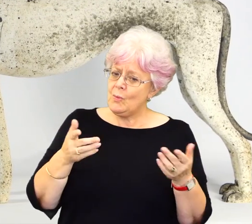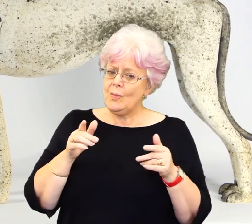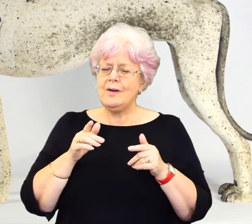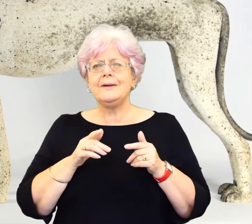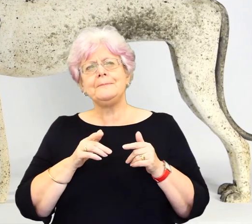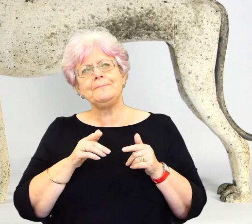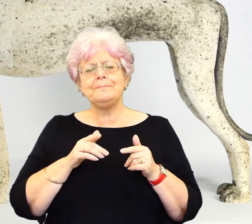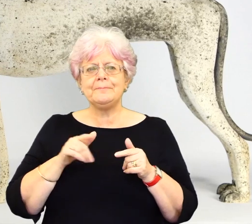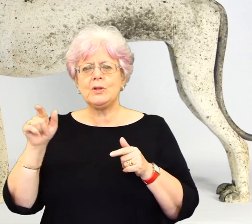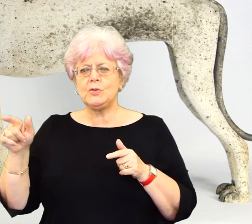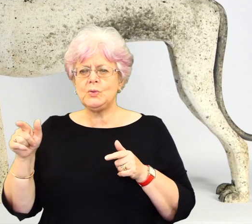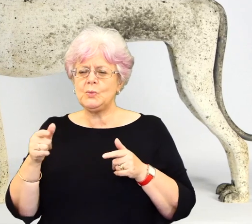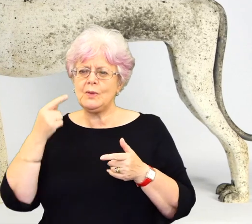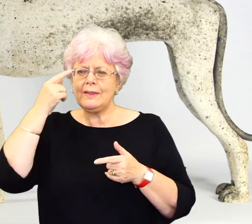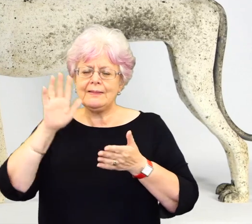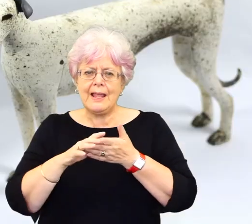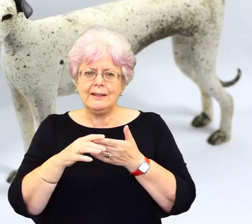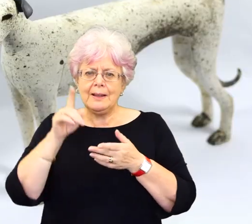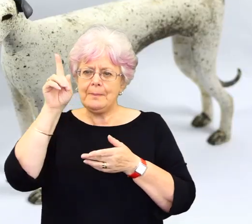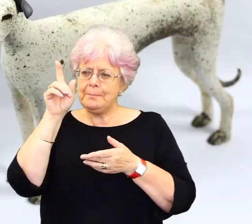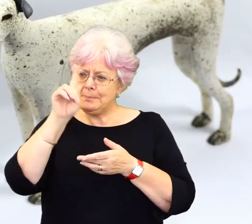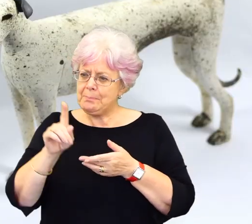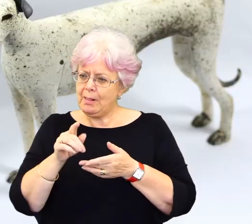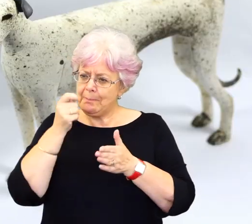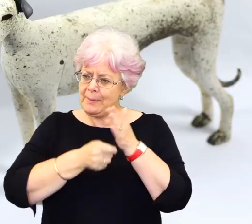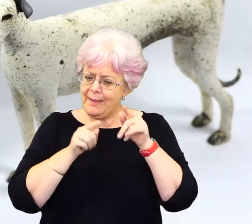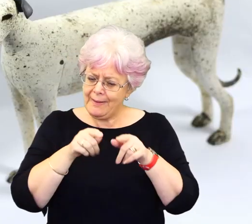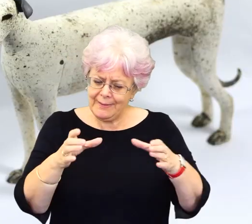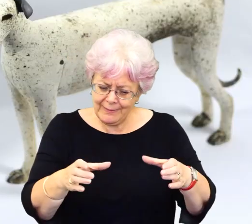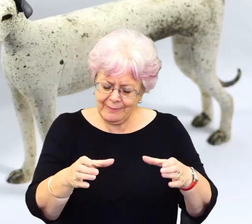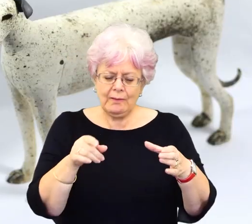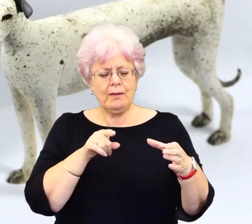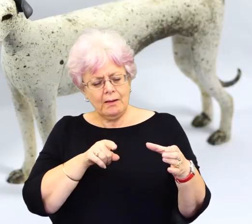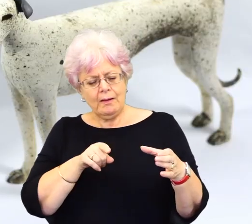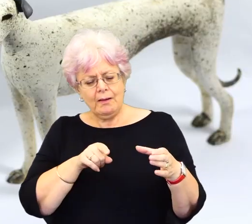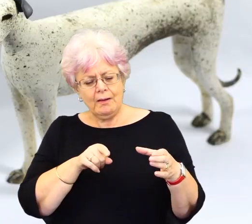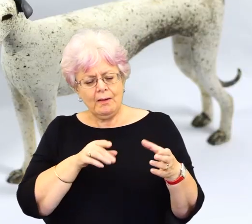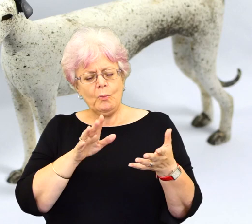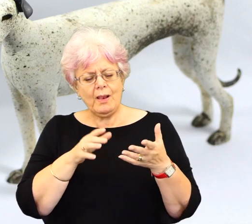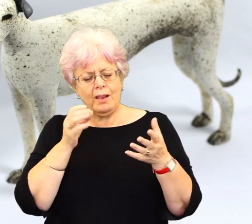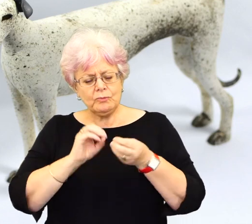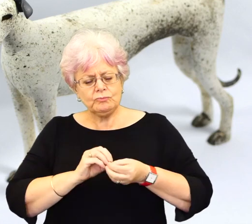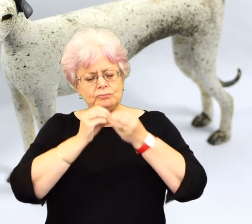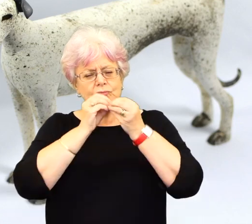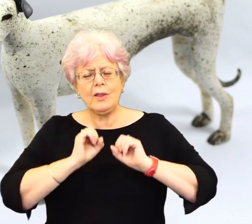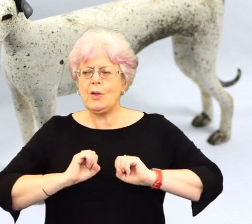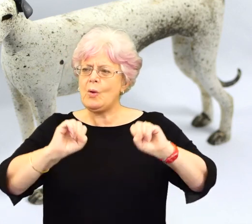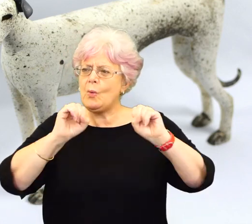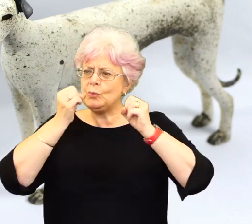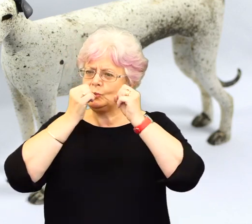to viewers to then let their own stories unfold in their own Yeah, I think that that's what I, when I've heard people, how they